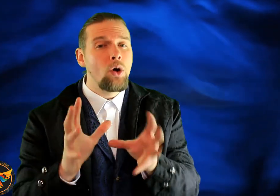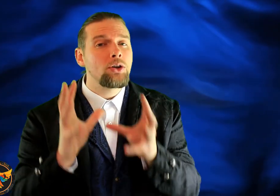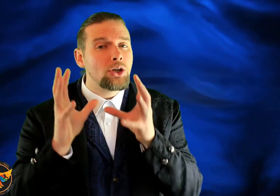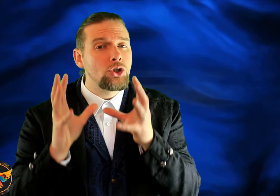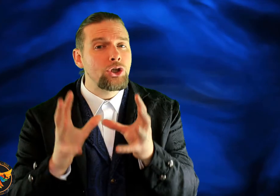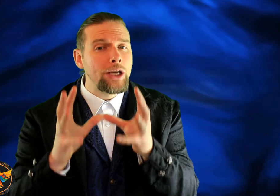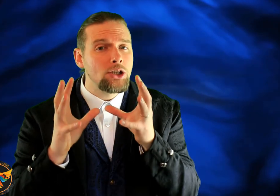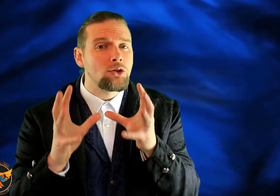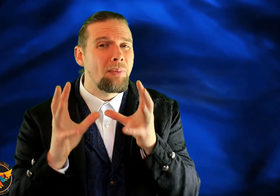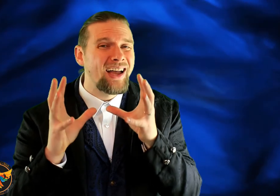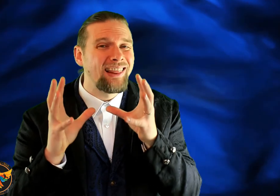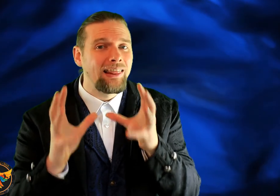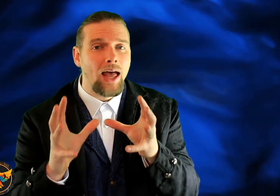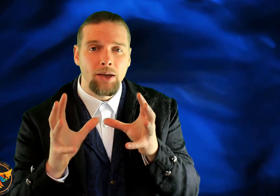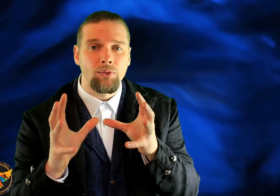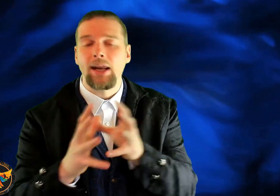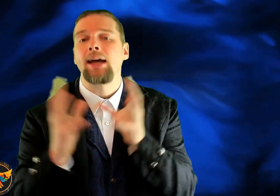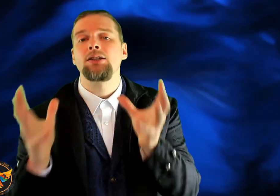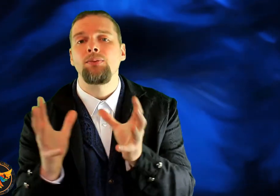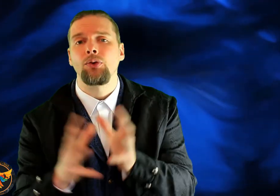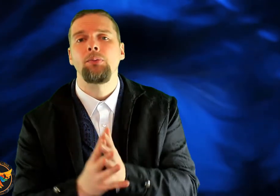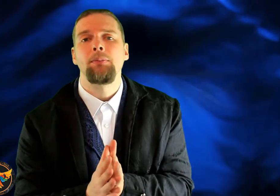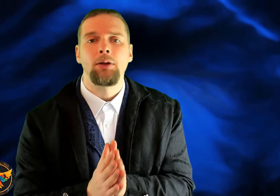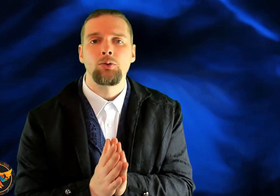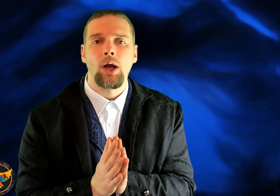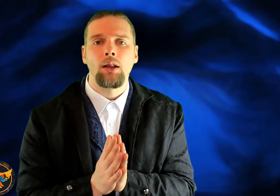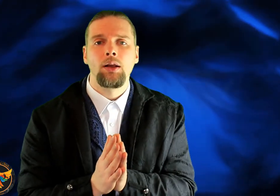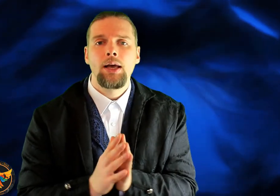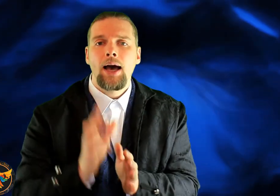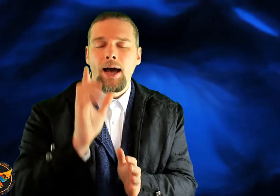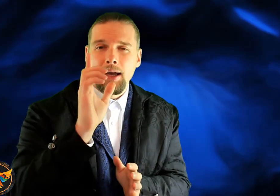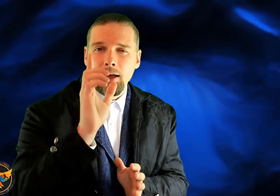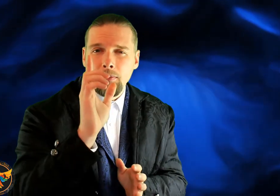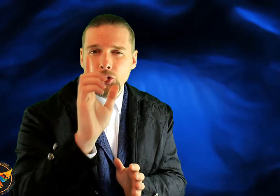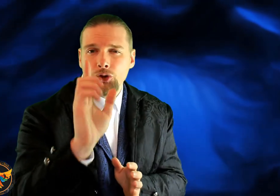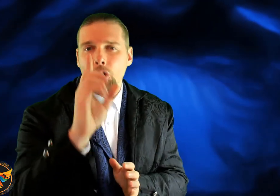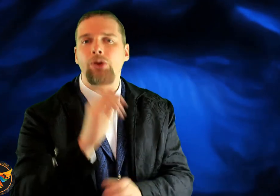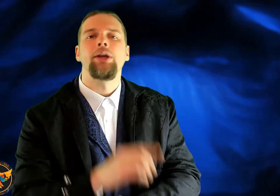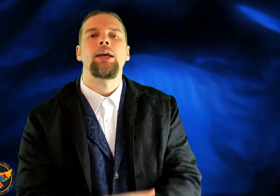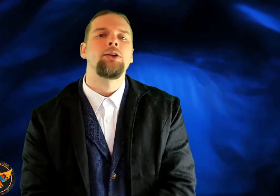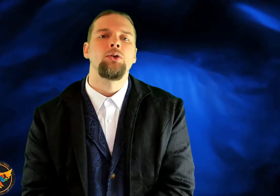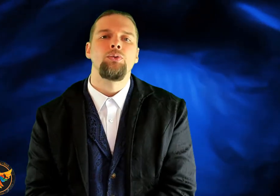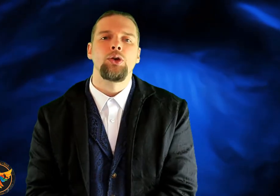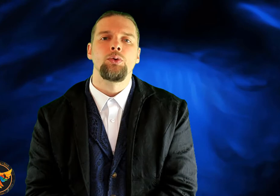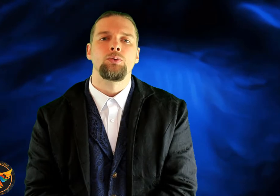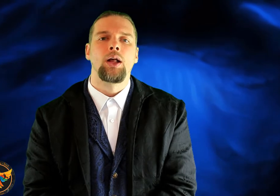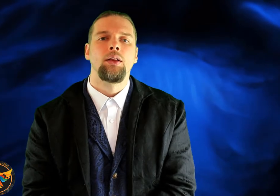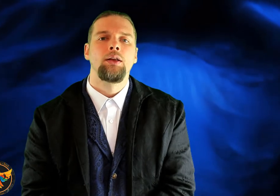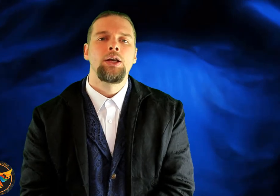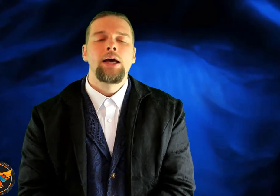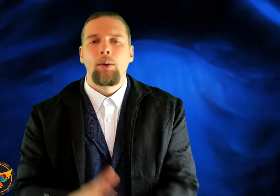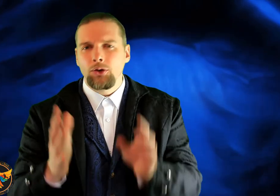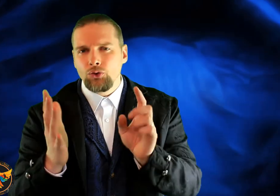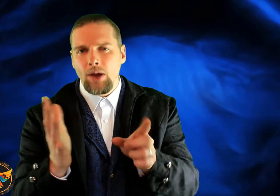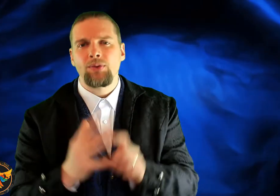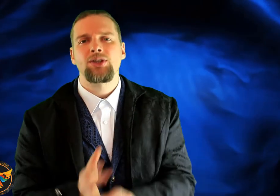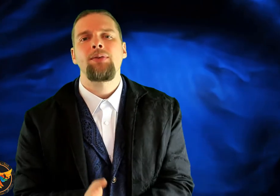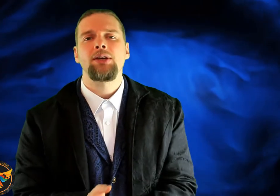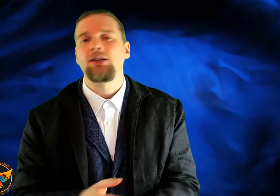worked and changed my life and it has done for other people as well. And I am sure that it can do for you as well. I want you to try it for seven days.